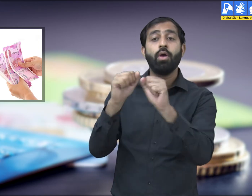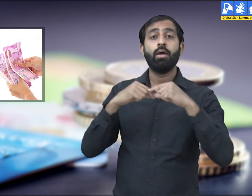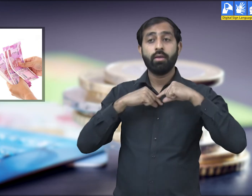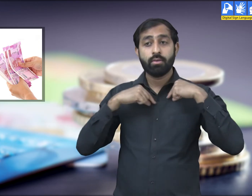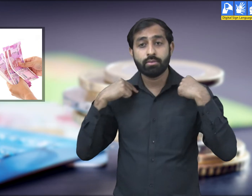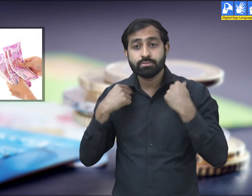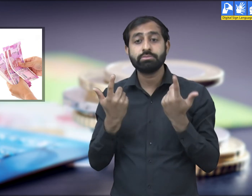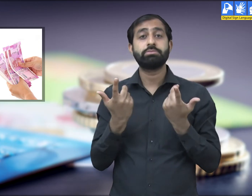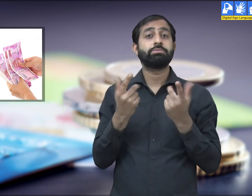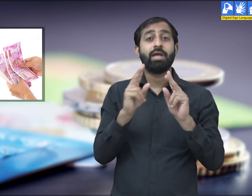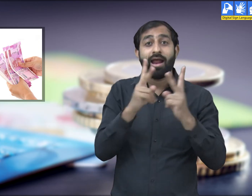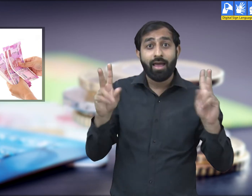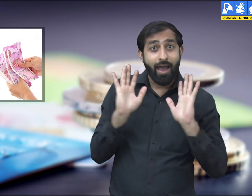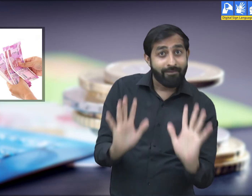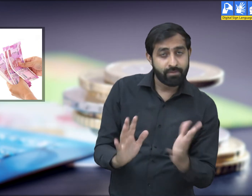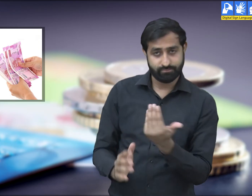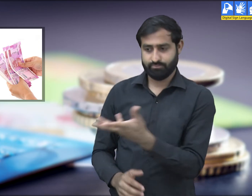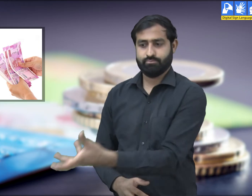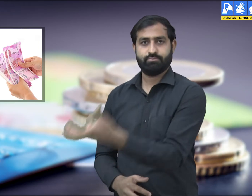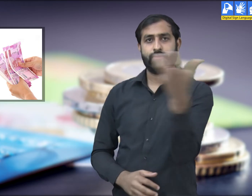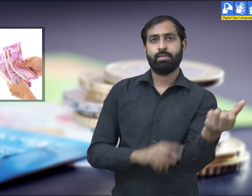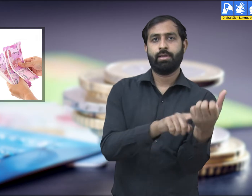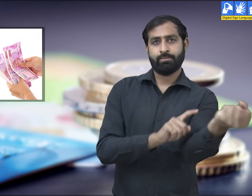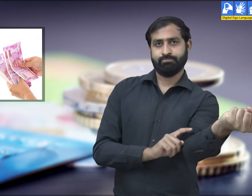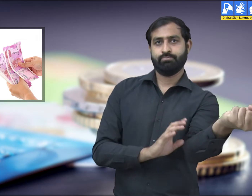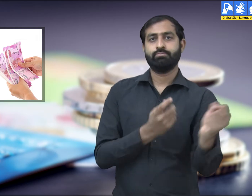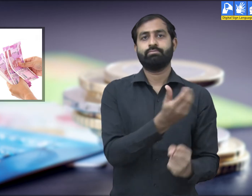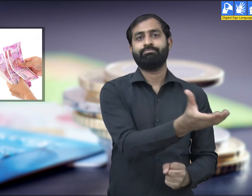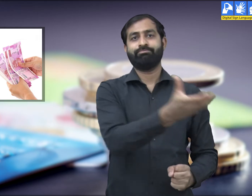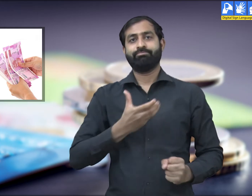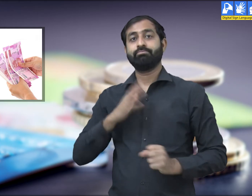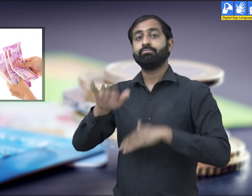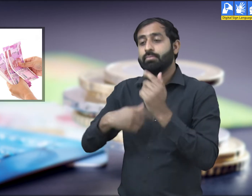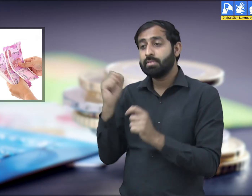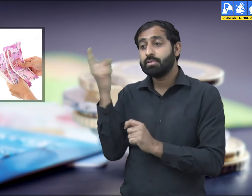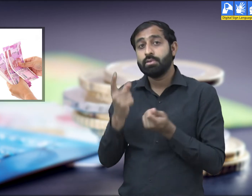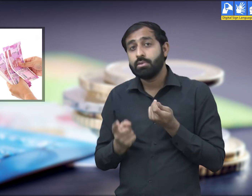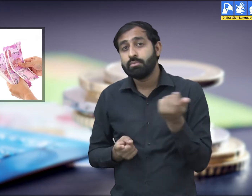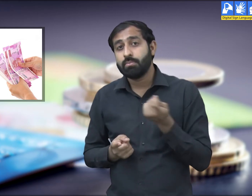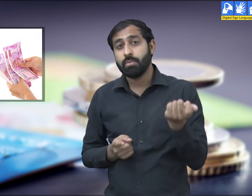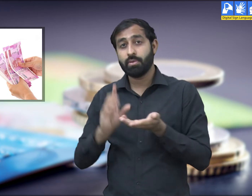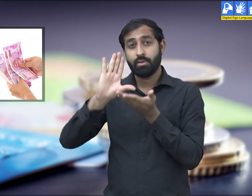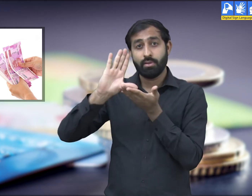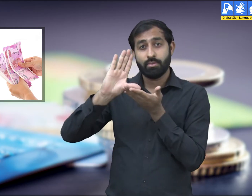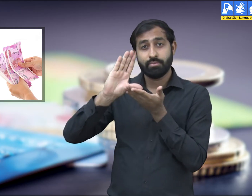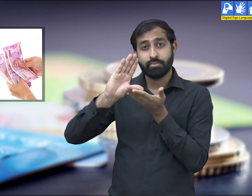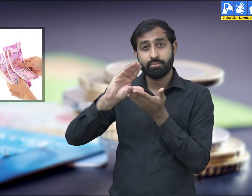Once the borrower has repaid the loan with the agreed rate of interest within the period of time, the